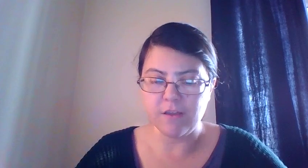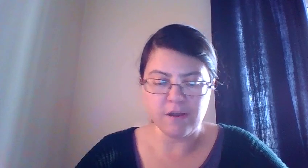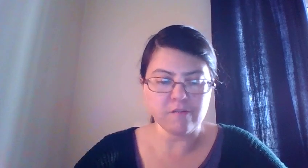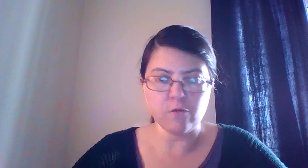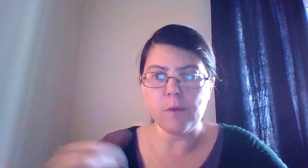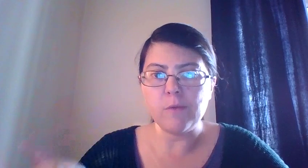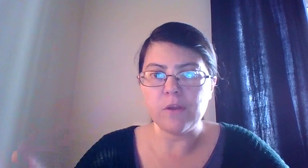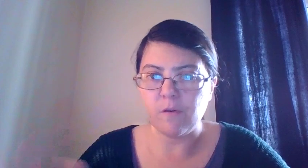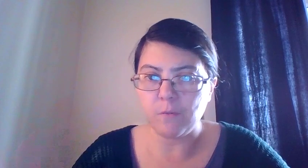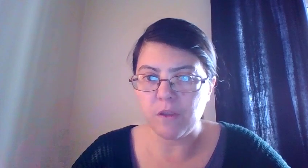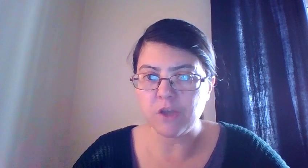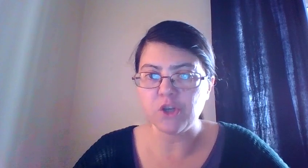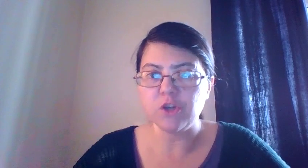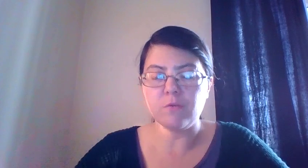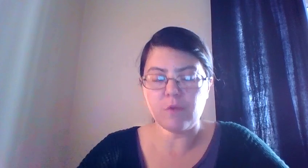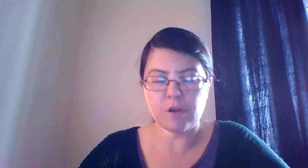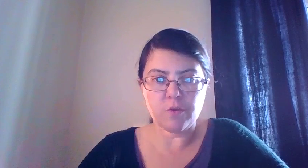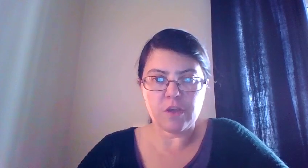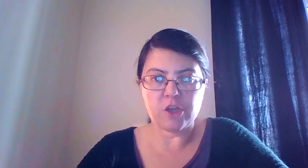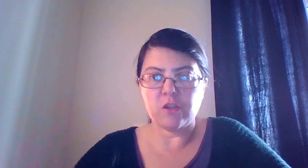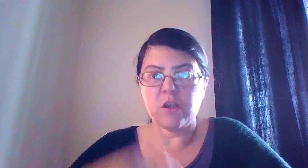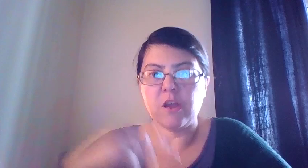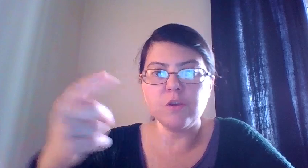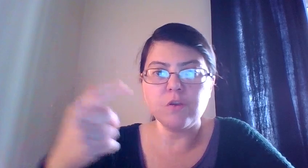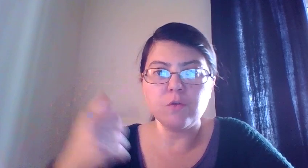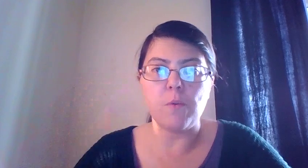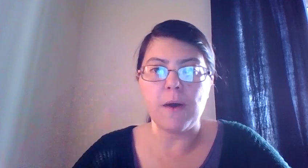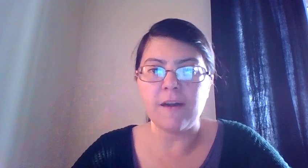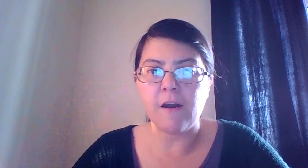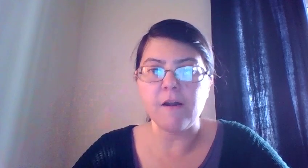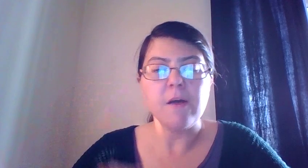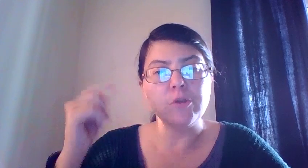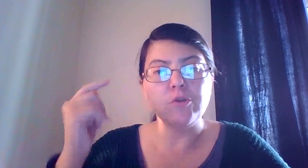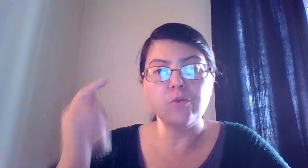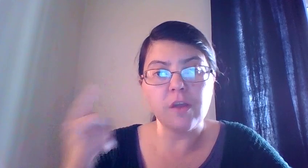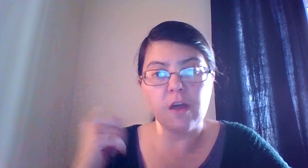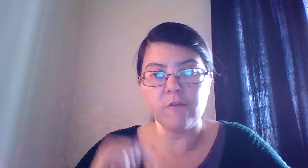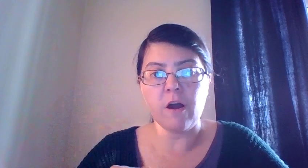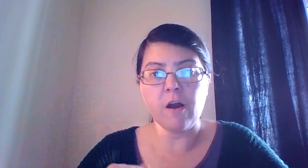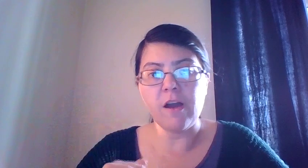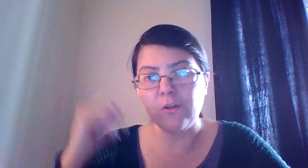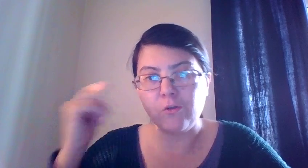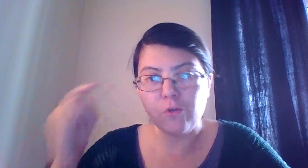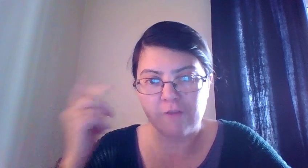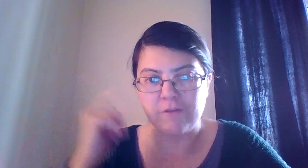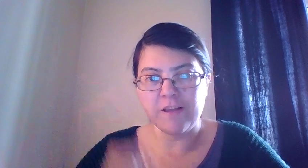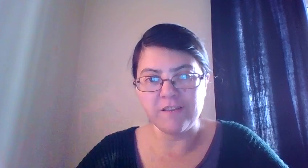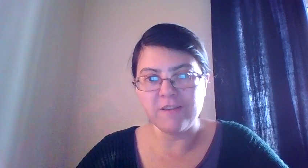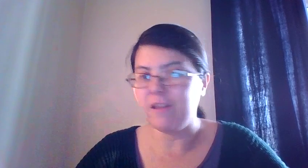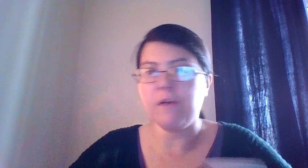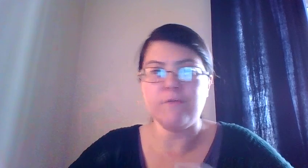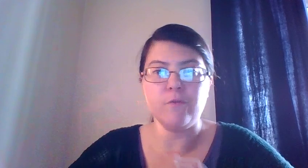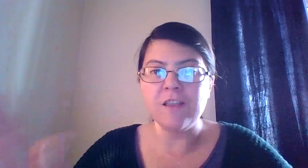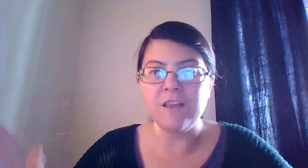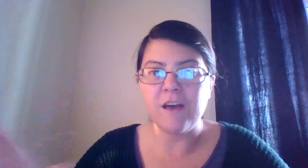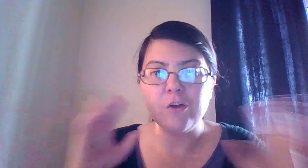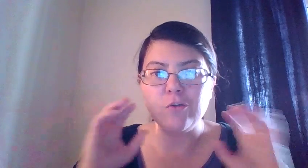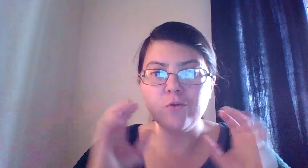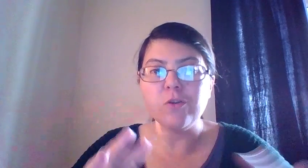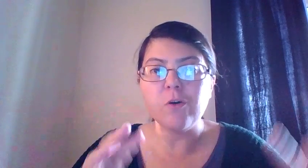there's no public transportation, and you need to go by car, but you don't have a car, and you don't have a license, you have no idea, you don't know